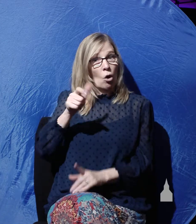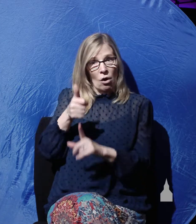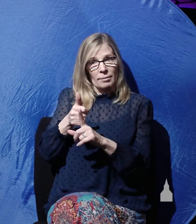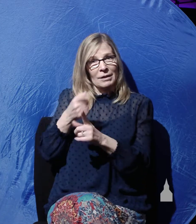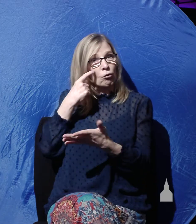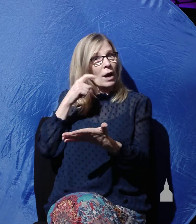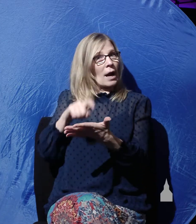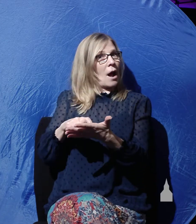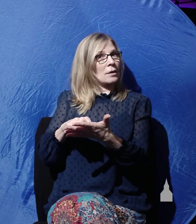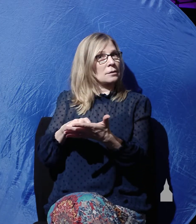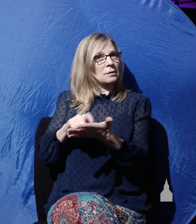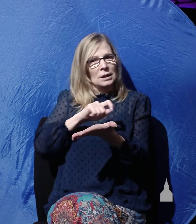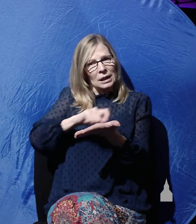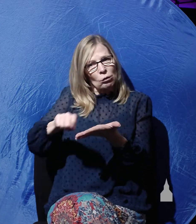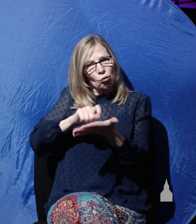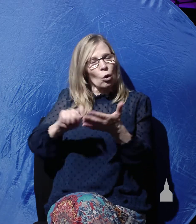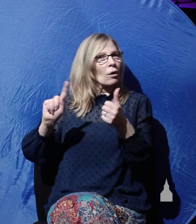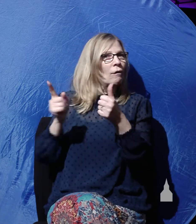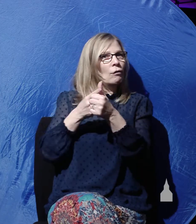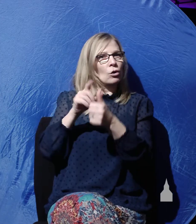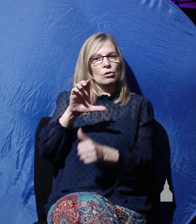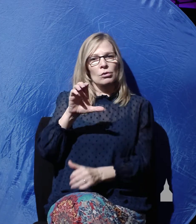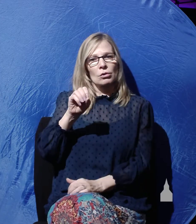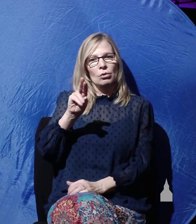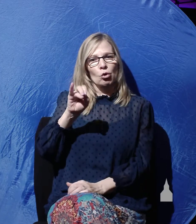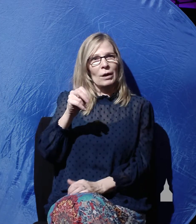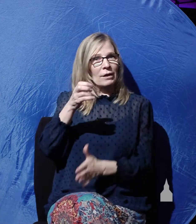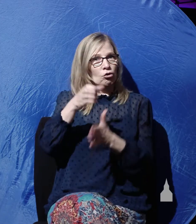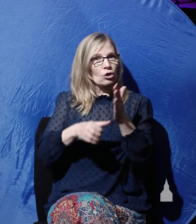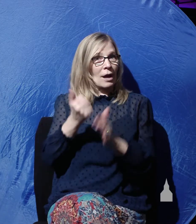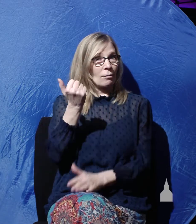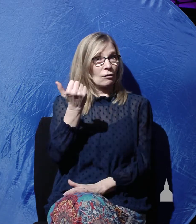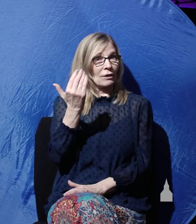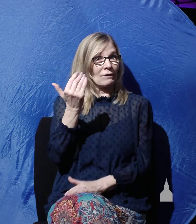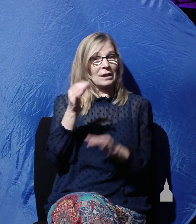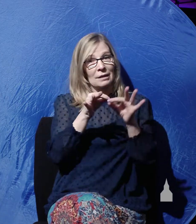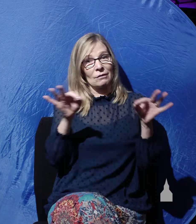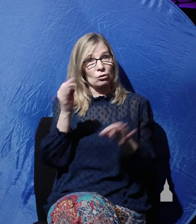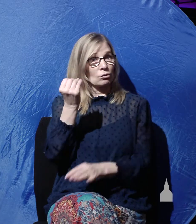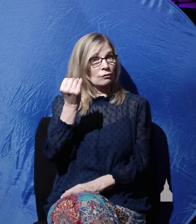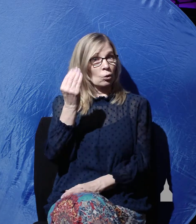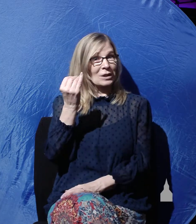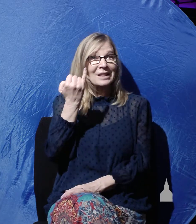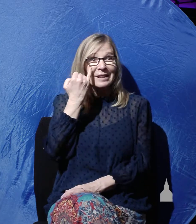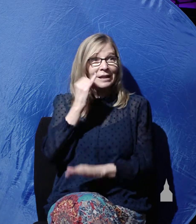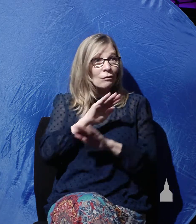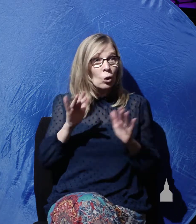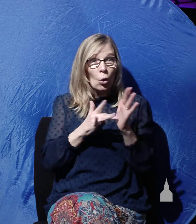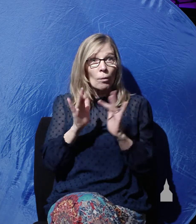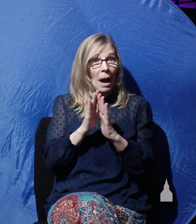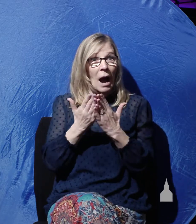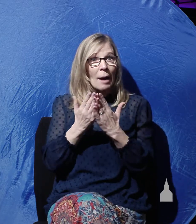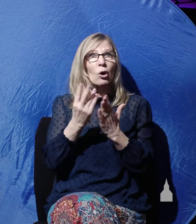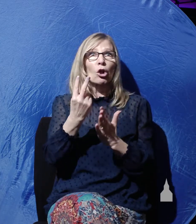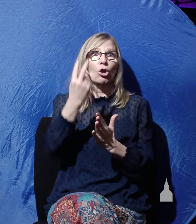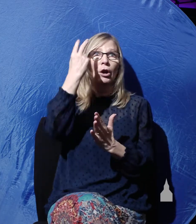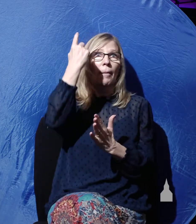wrote about this in 1 Corinthians chapter 15, starting in verse 14, and if you don't have your Bibles here, you can just look on the screen.